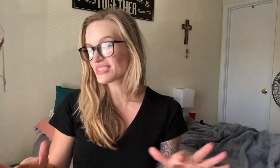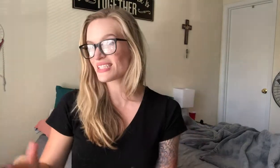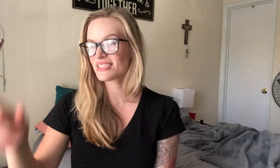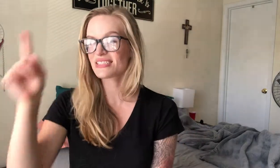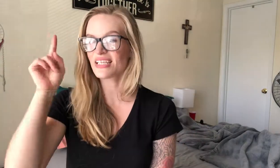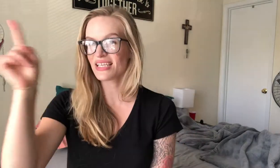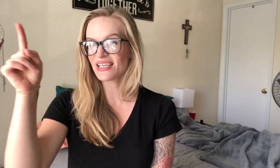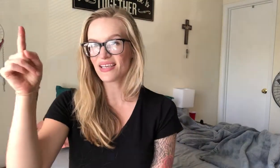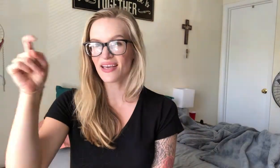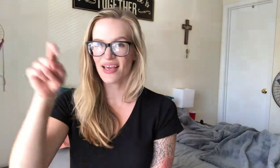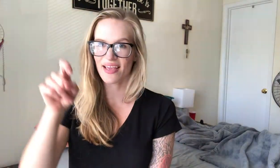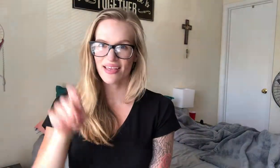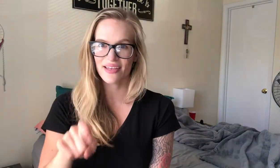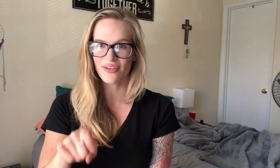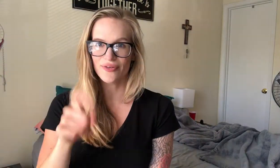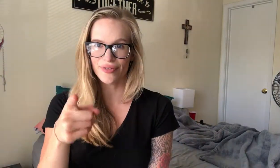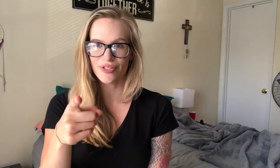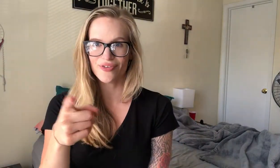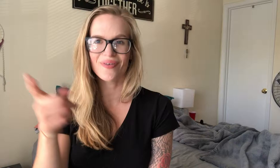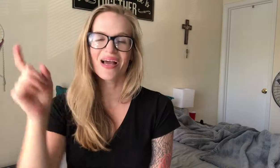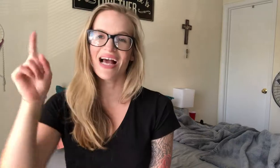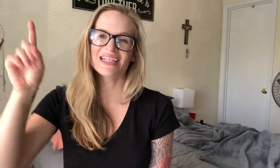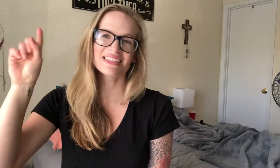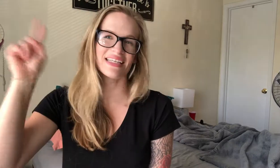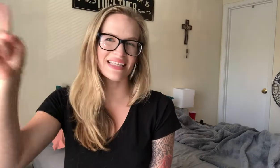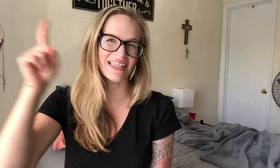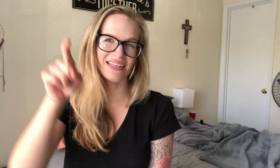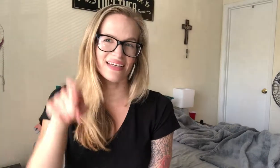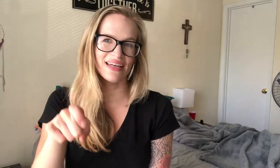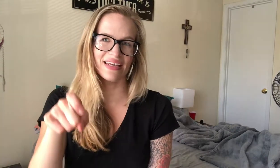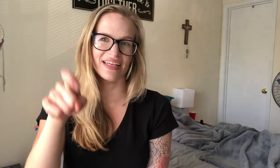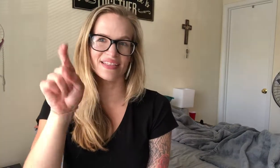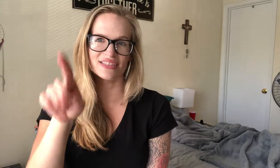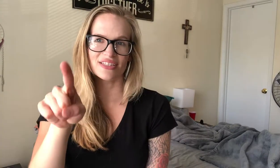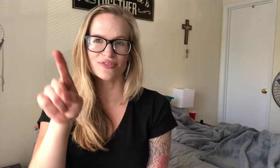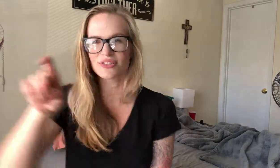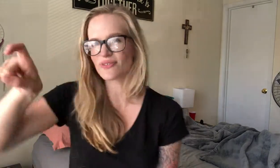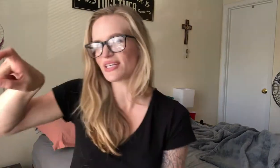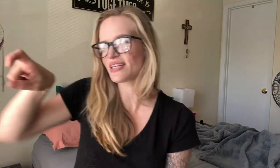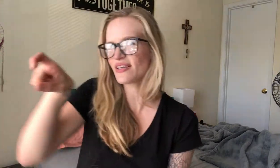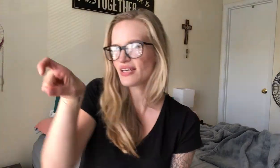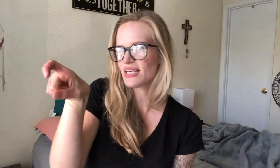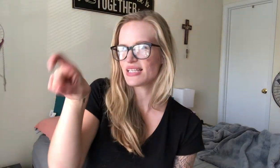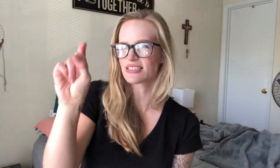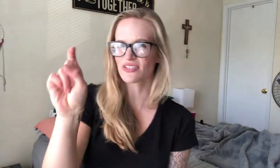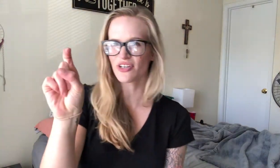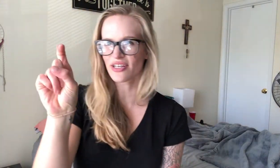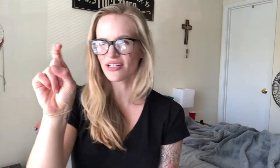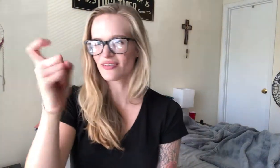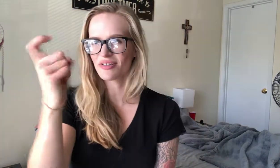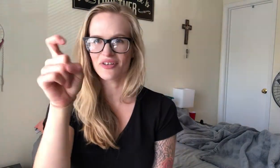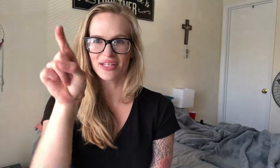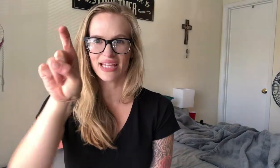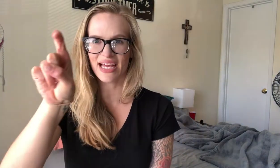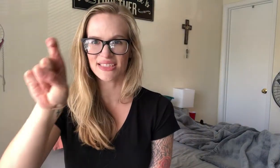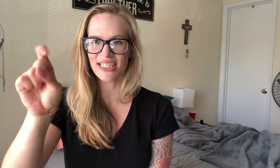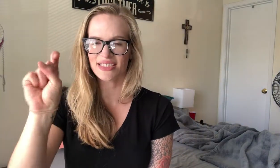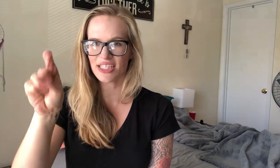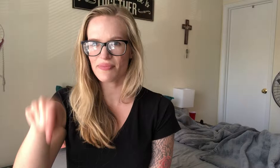Useless. He. Can. Use. You. I said he. Needs. You. So need. Is a crooked. You know. Like the X handshape.